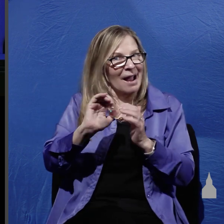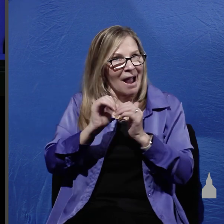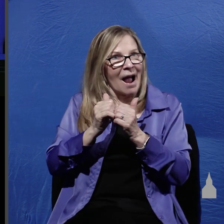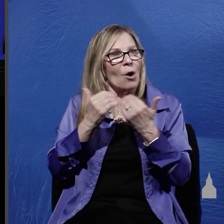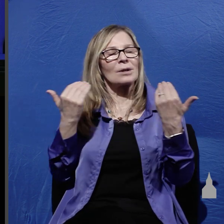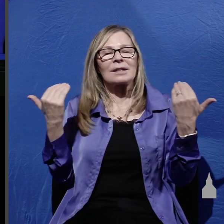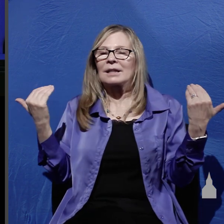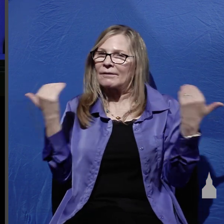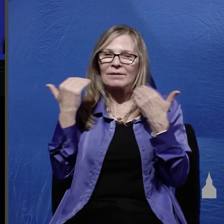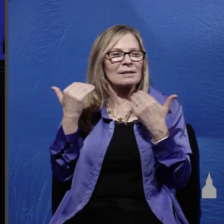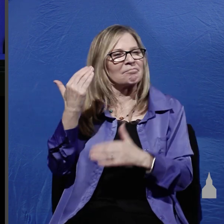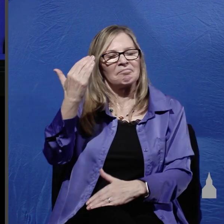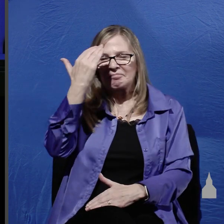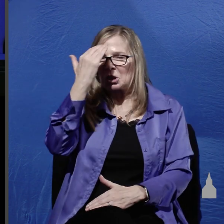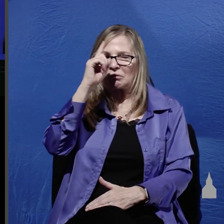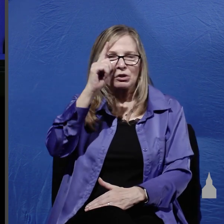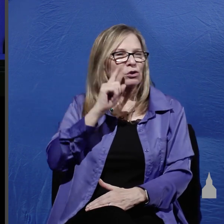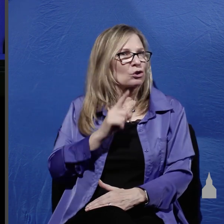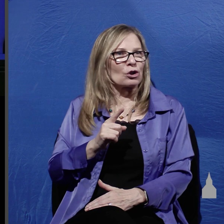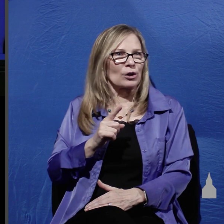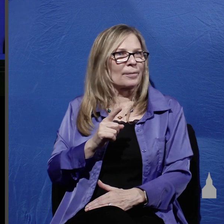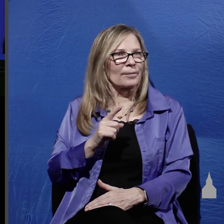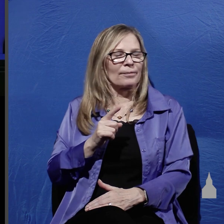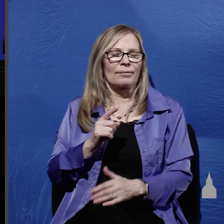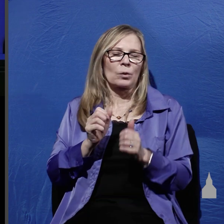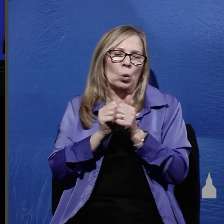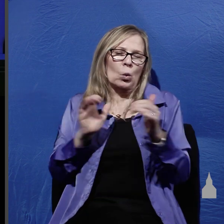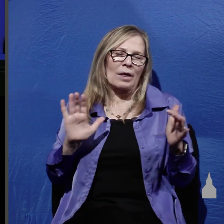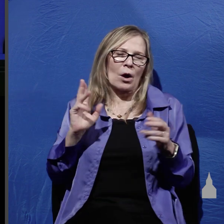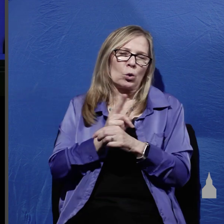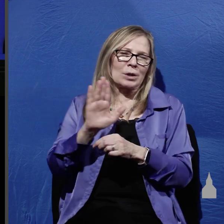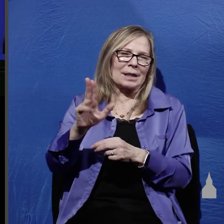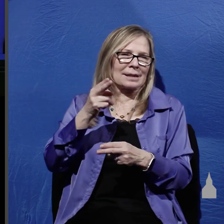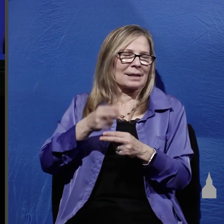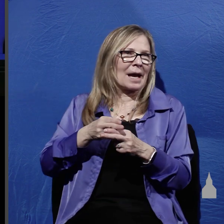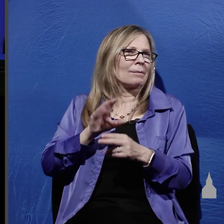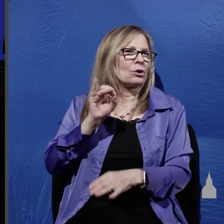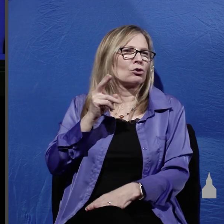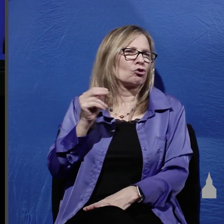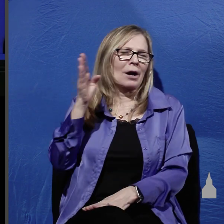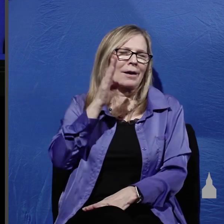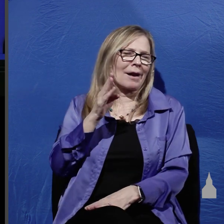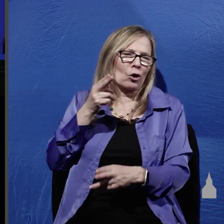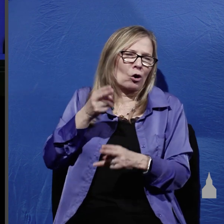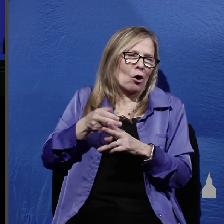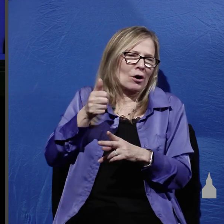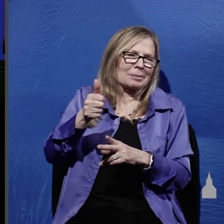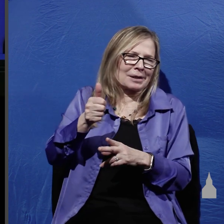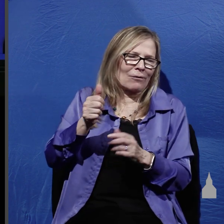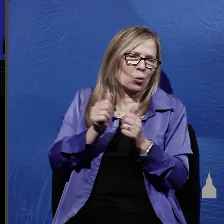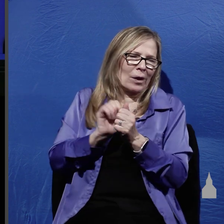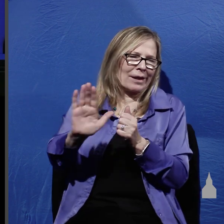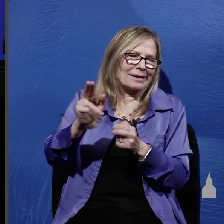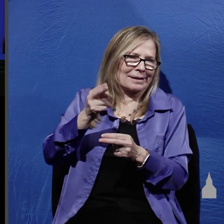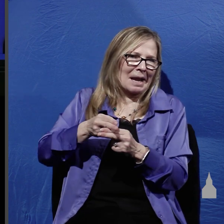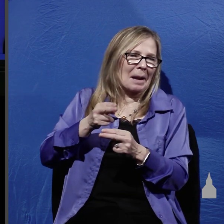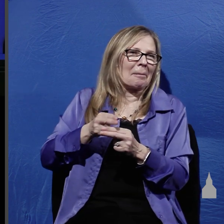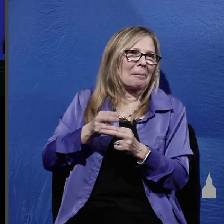of it without identifying himself by name John never refers to himself by name in his gospel account out of modesty